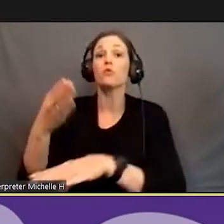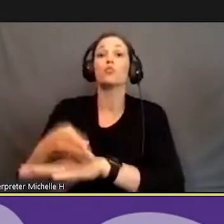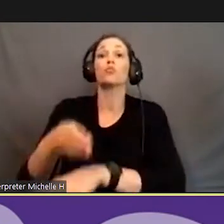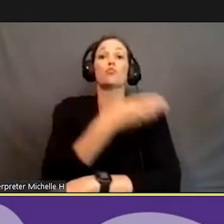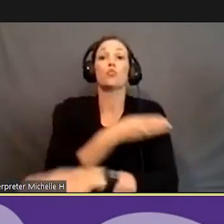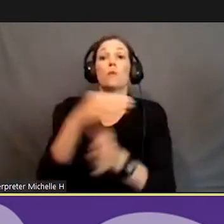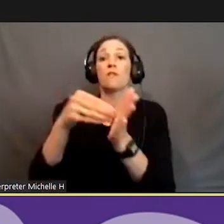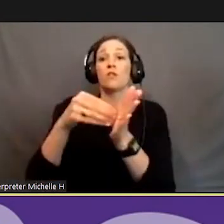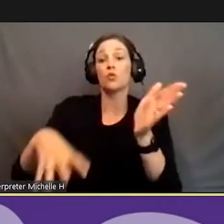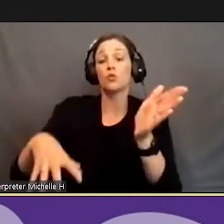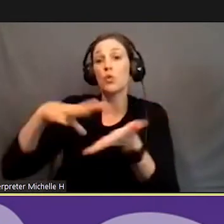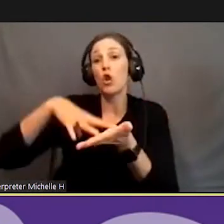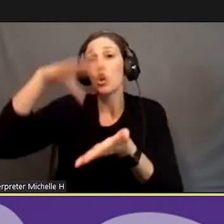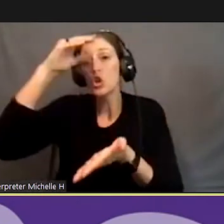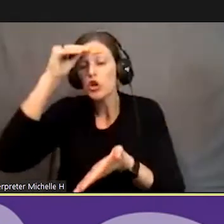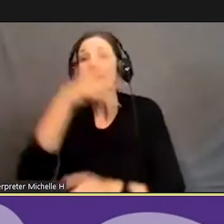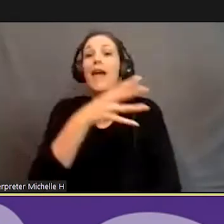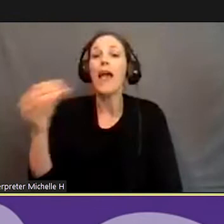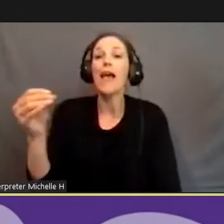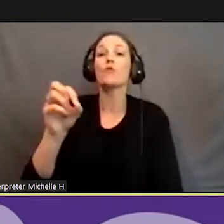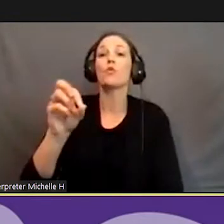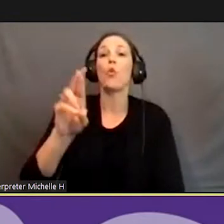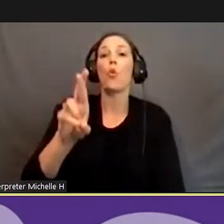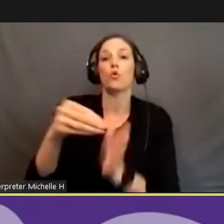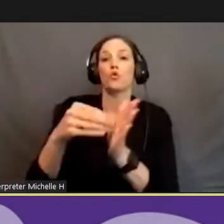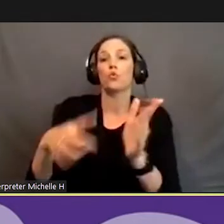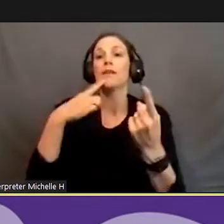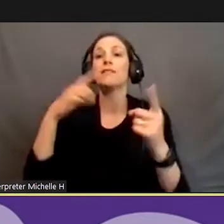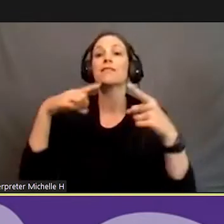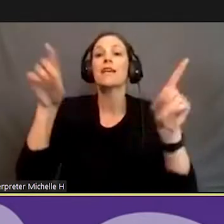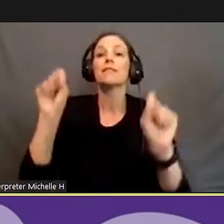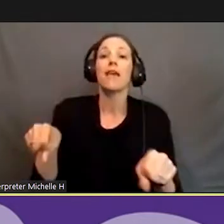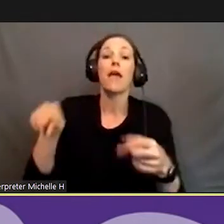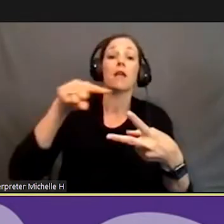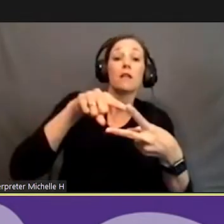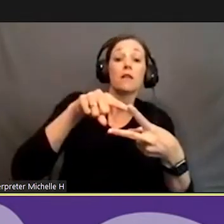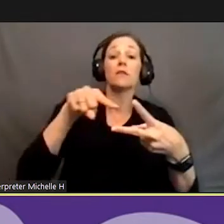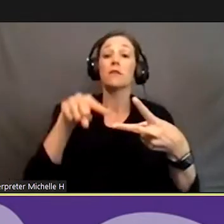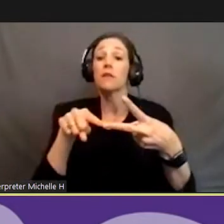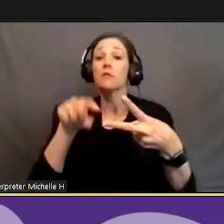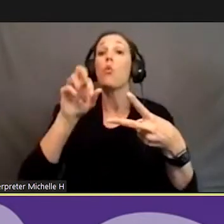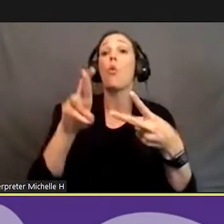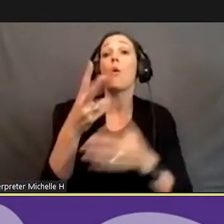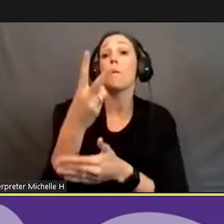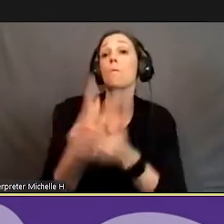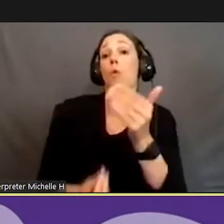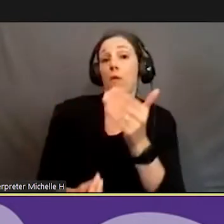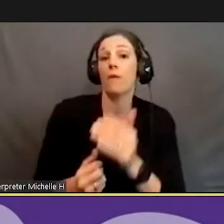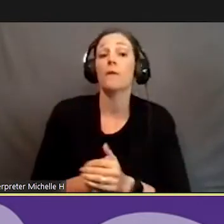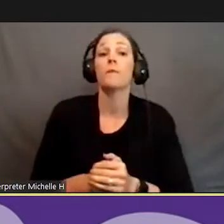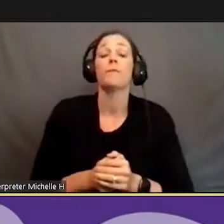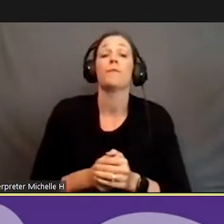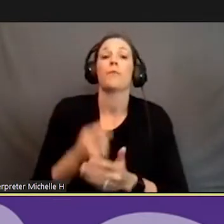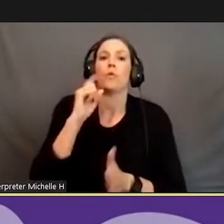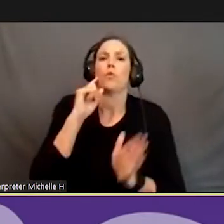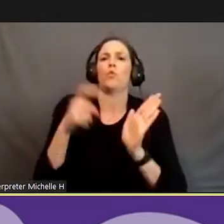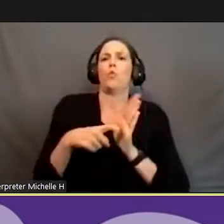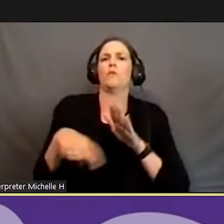improve student learning and or student success. So it can be one or the other or both. Also, you'll notice at the